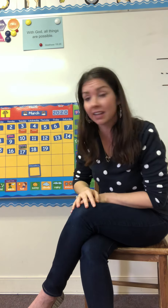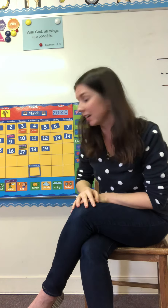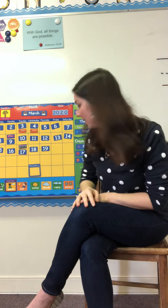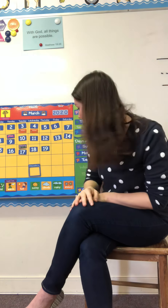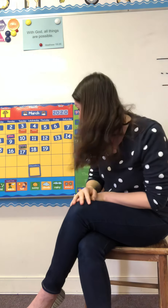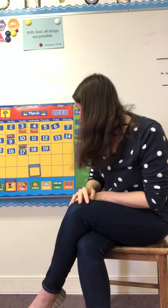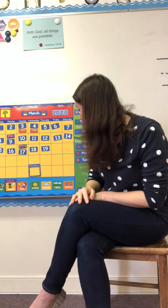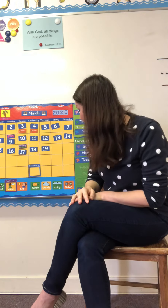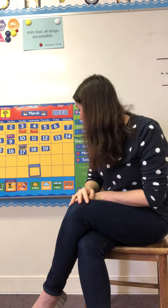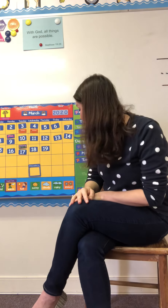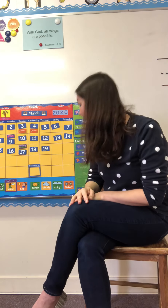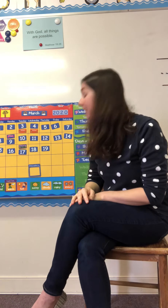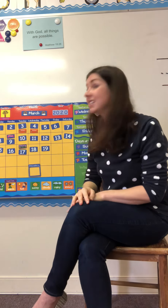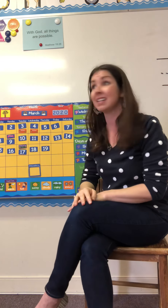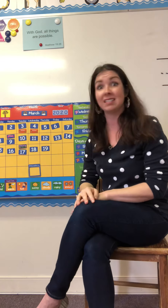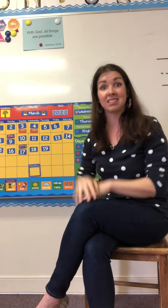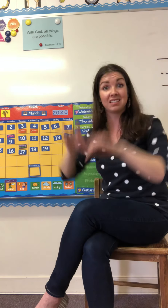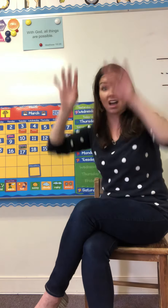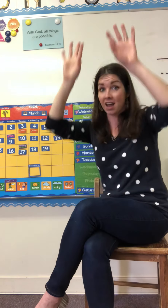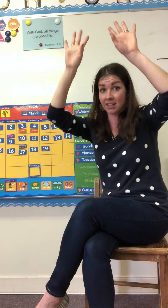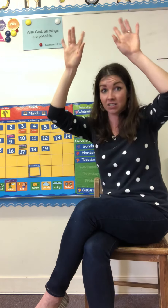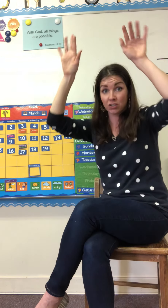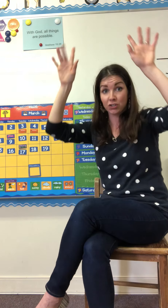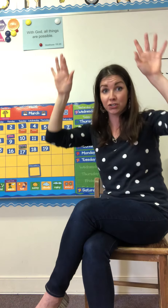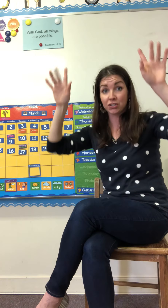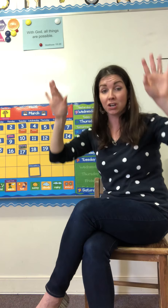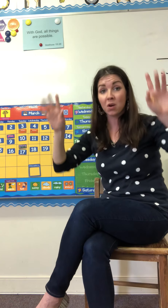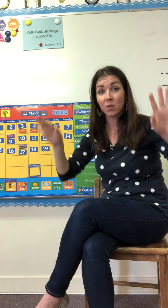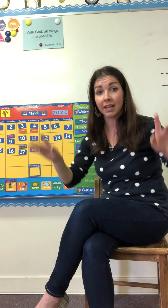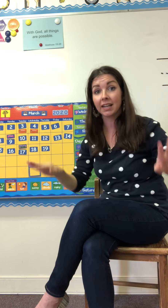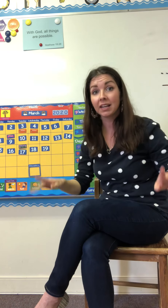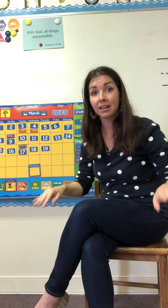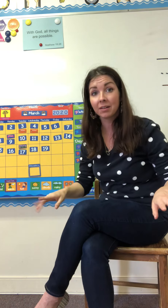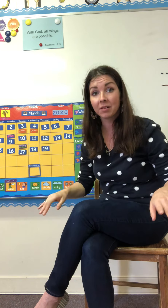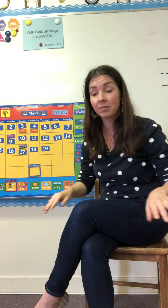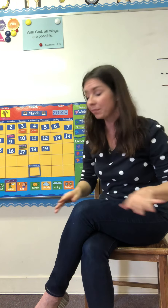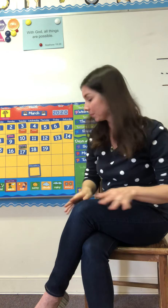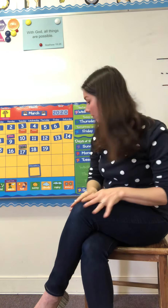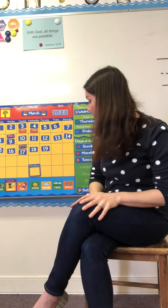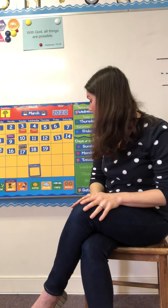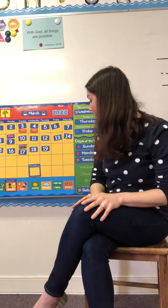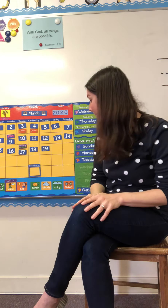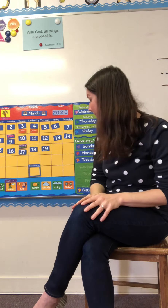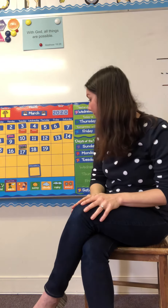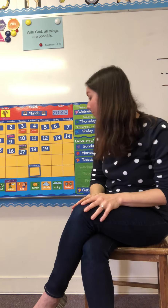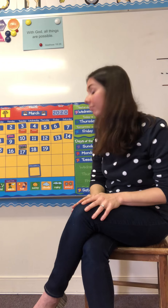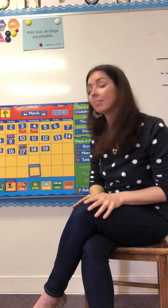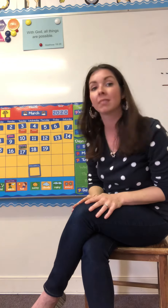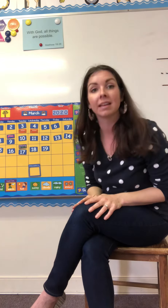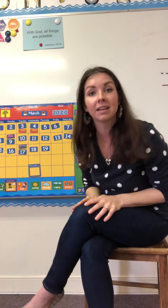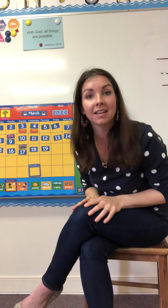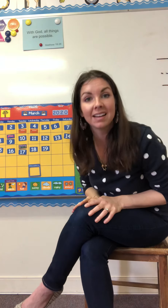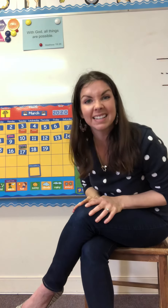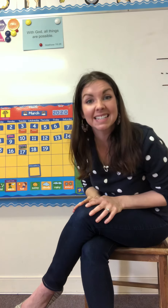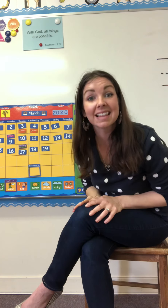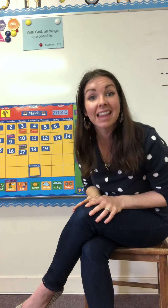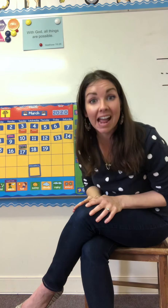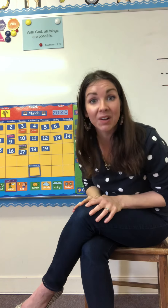and it's not snowing hmm it's cloudy